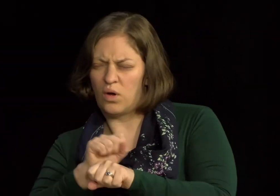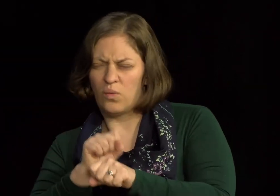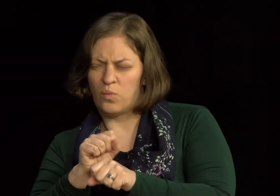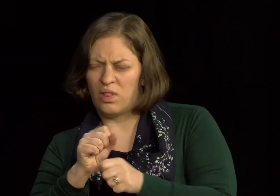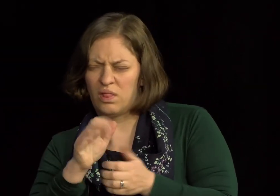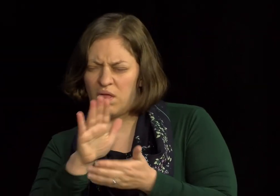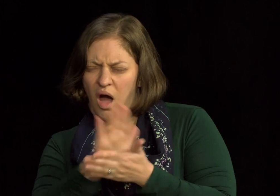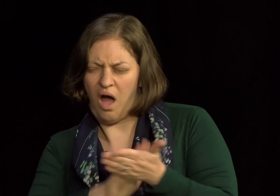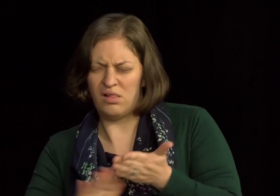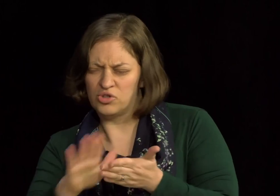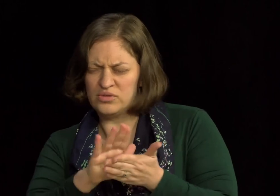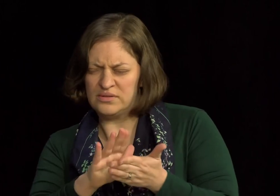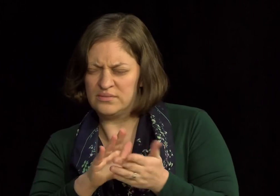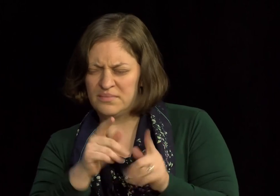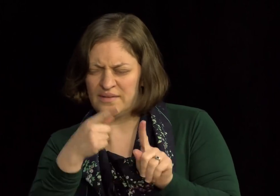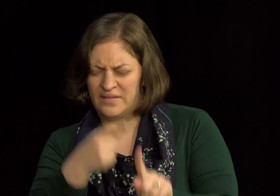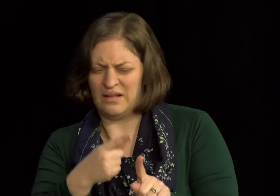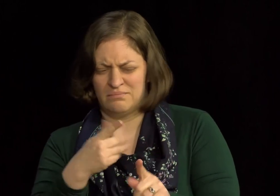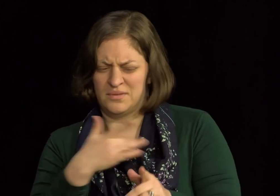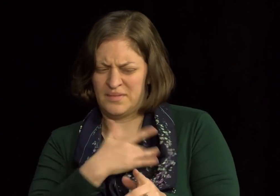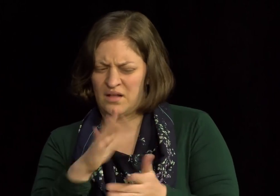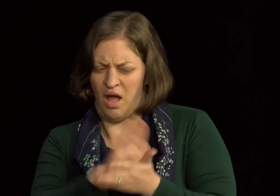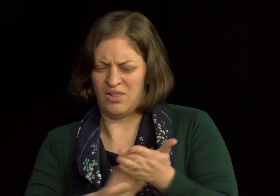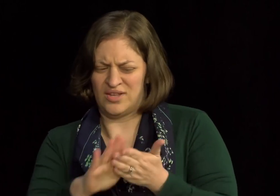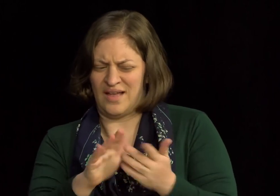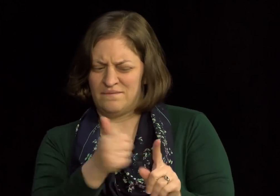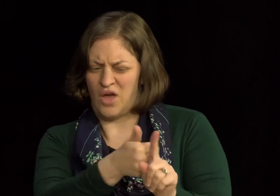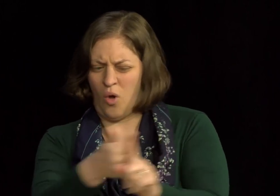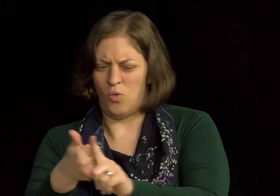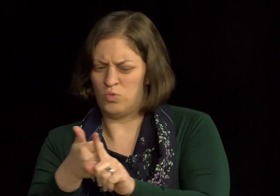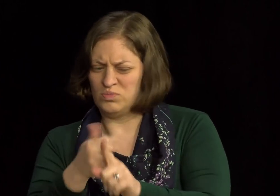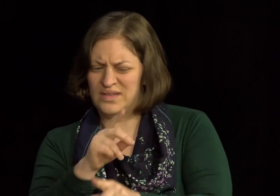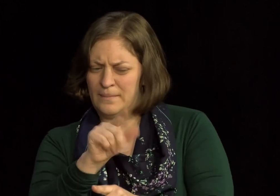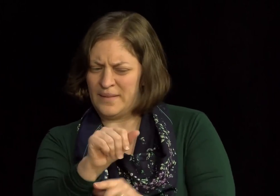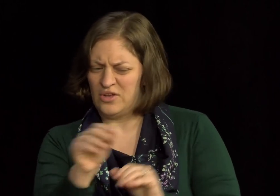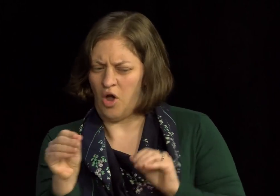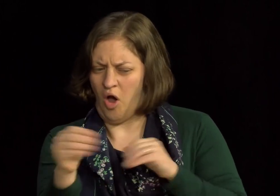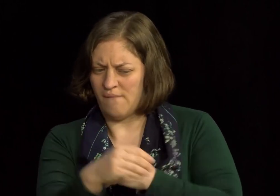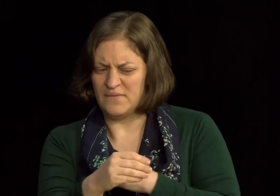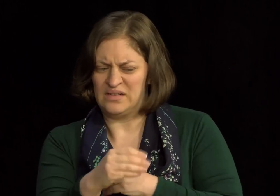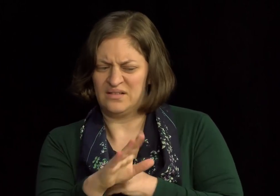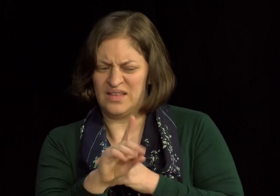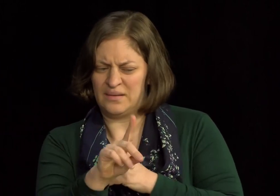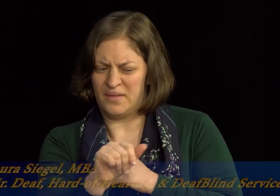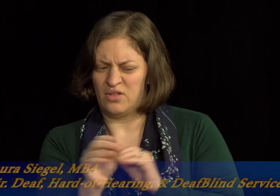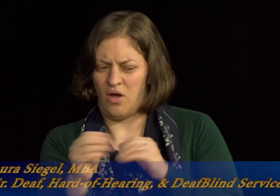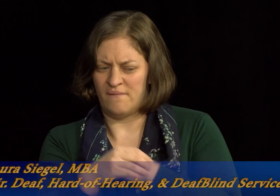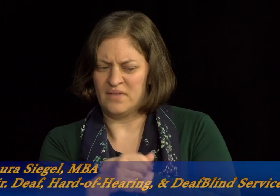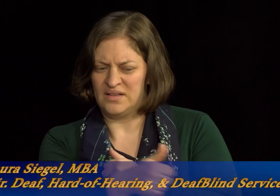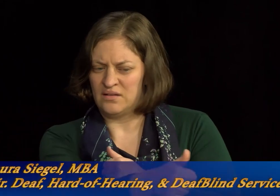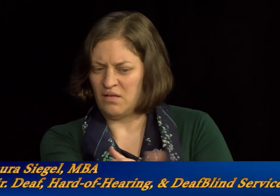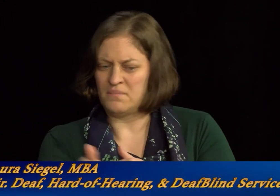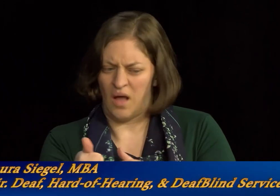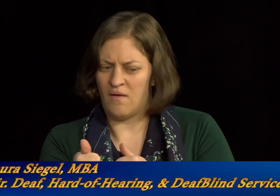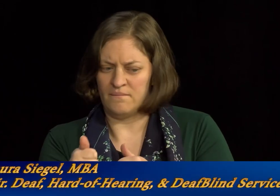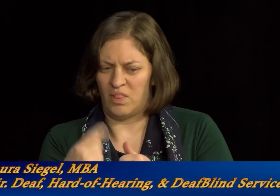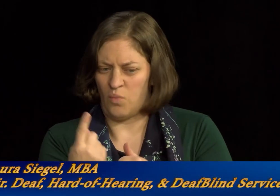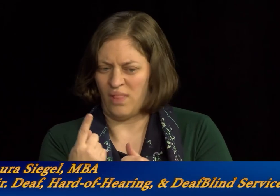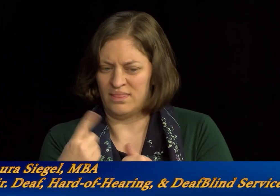So, we don't work with colleges, per se. Colleges typically have their own disability or access office